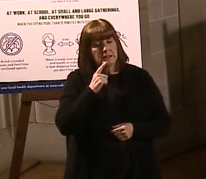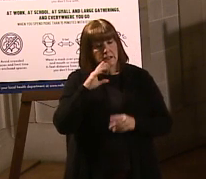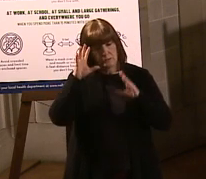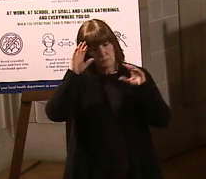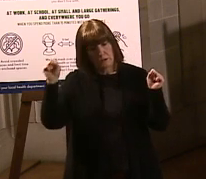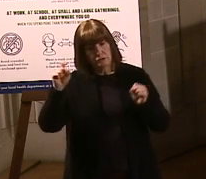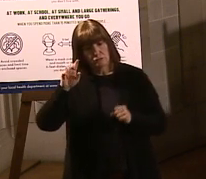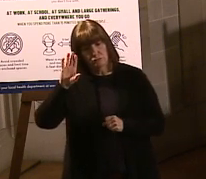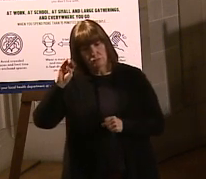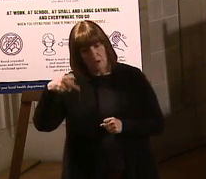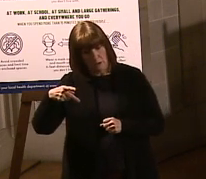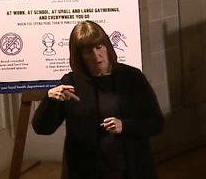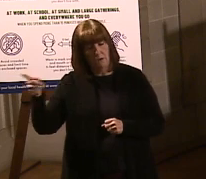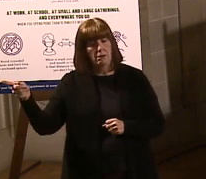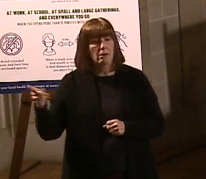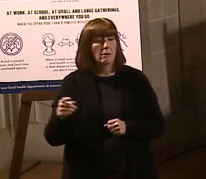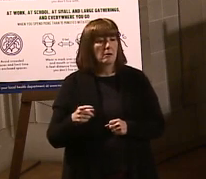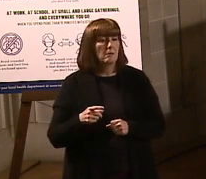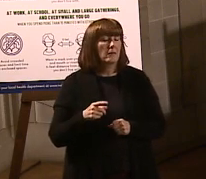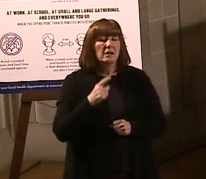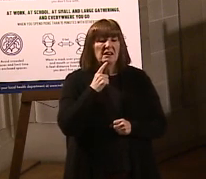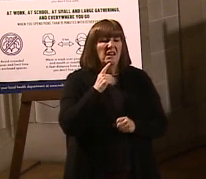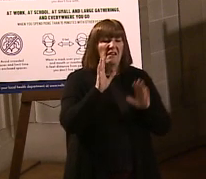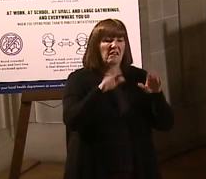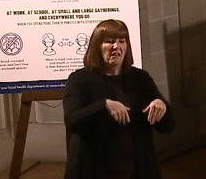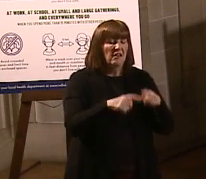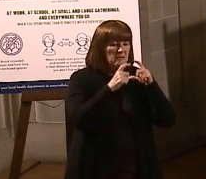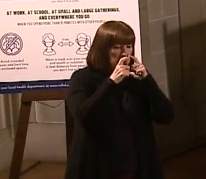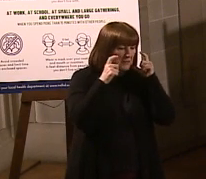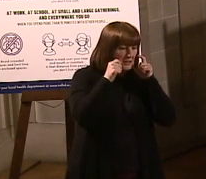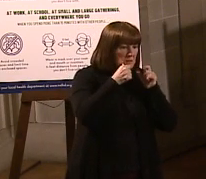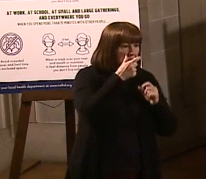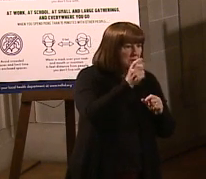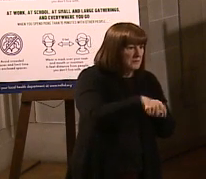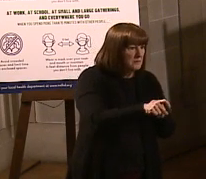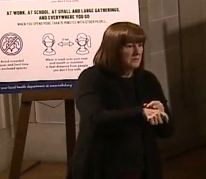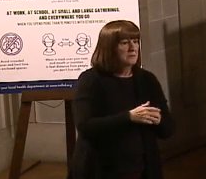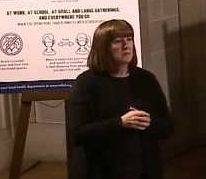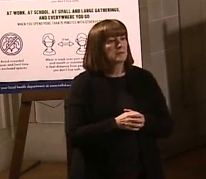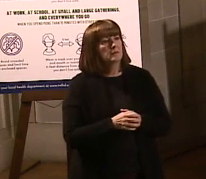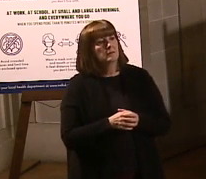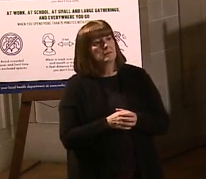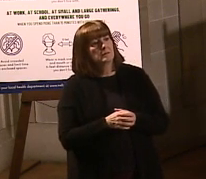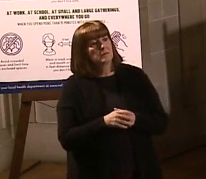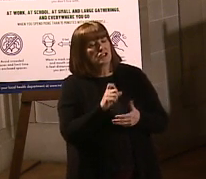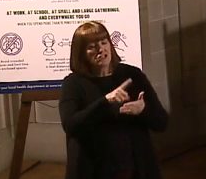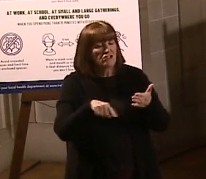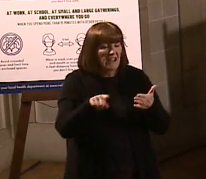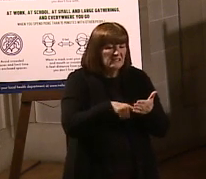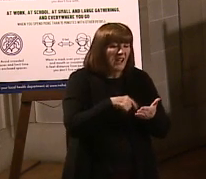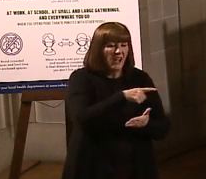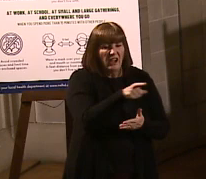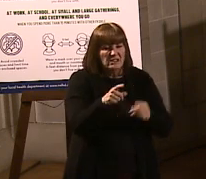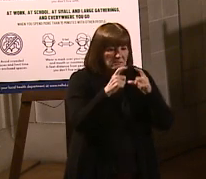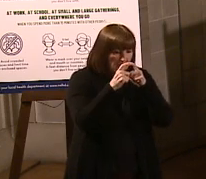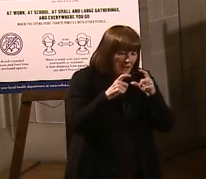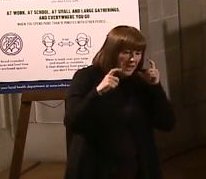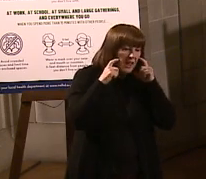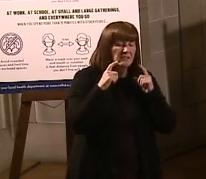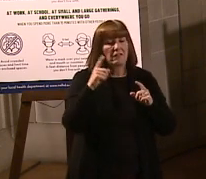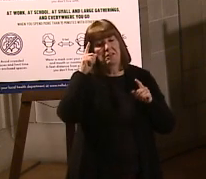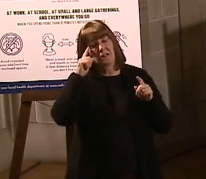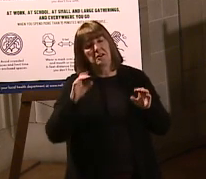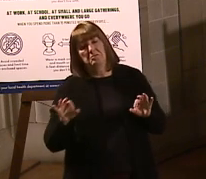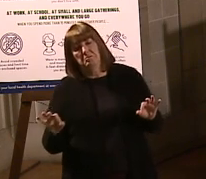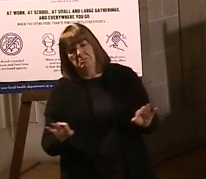Trump had made an issue of wearing a mask and that apparently Dr. Lawler criticized mask wearing and so forth. Downplayed the